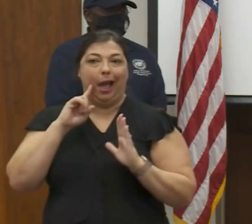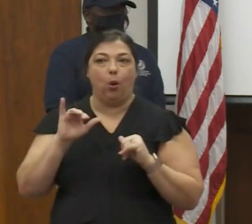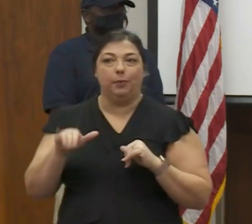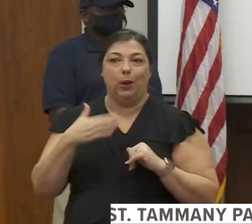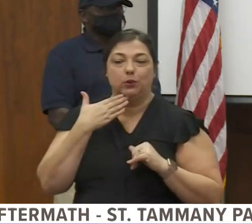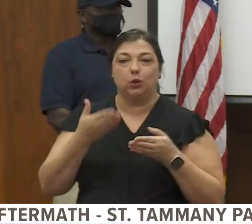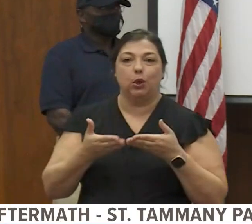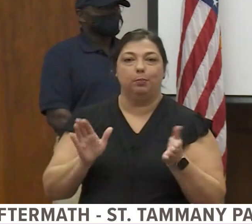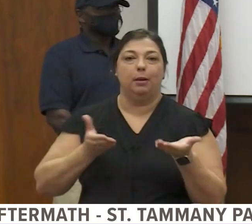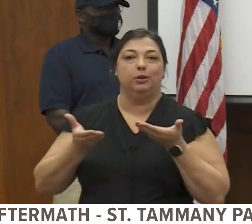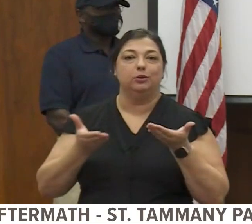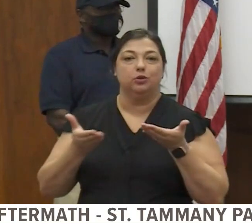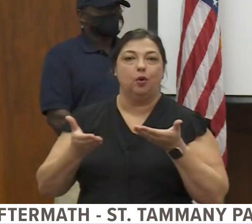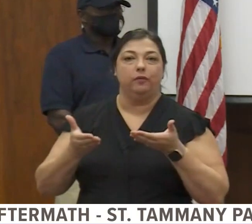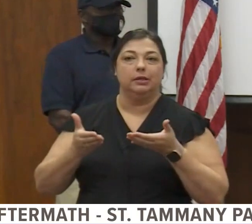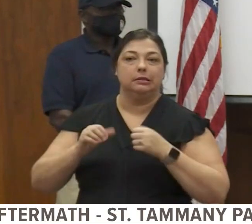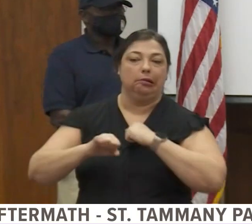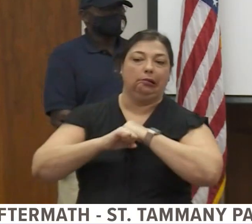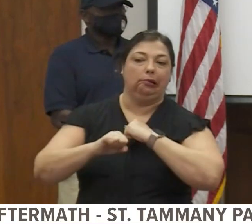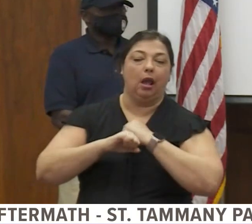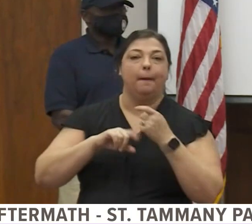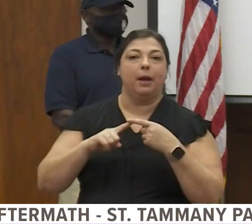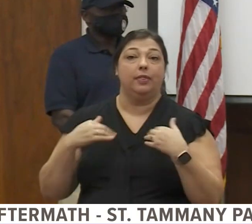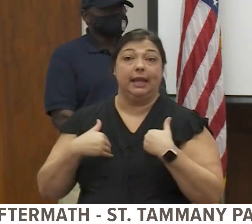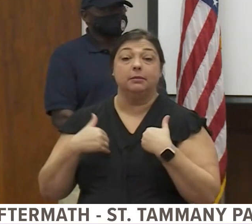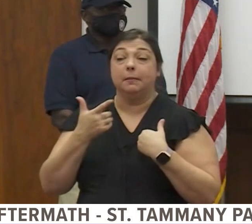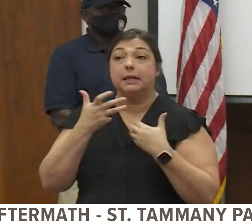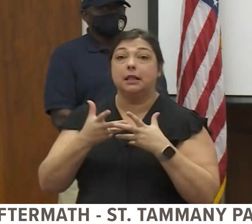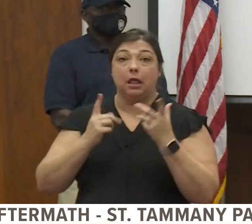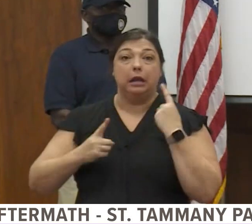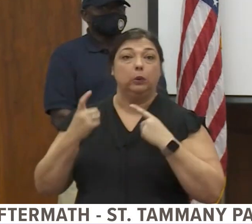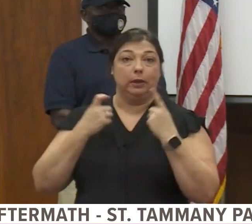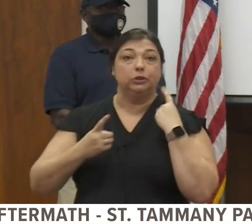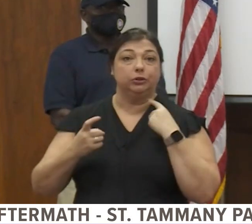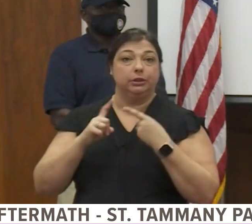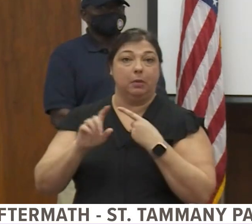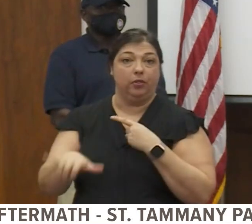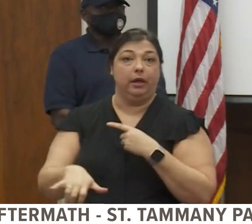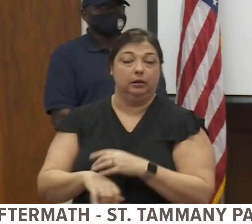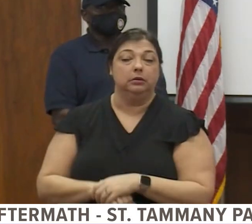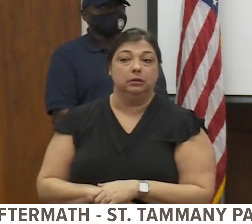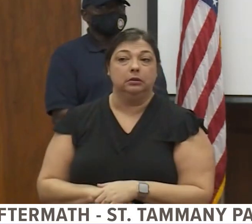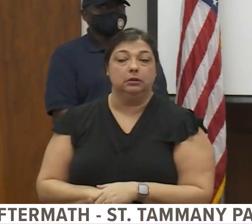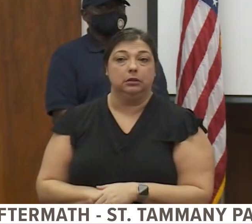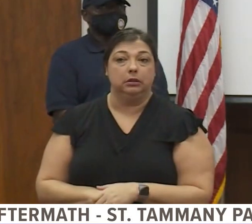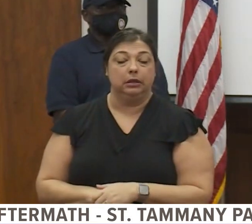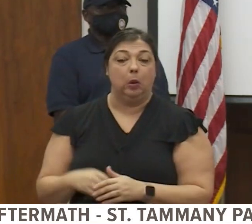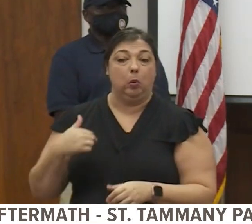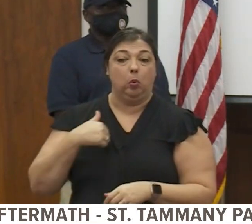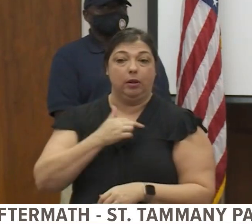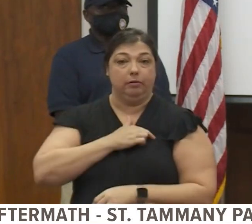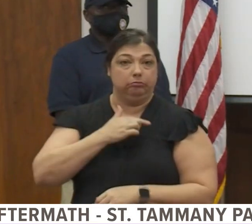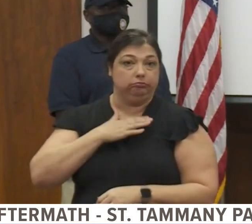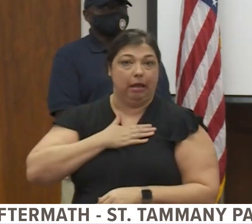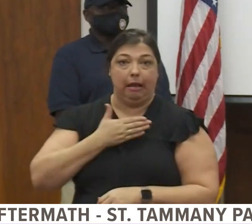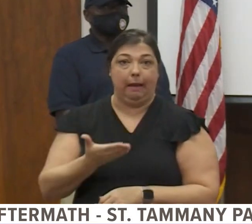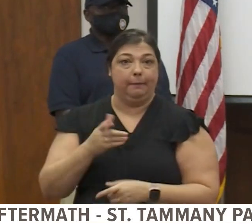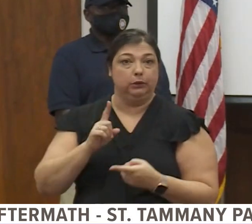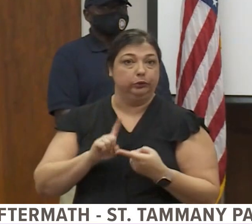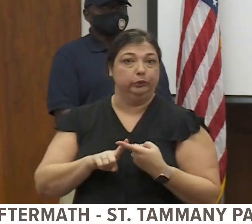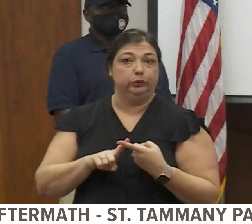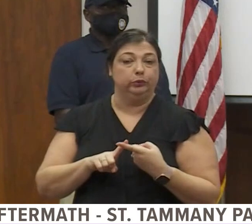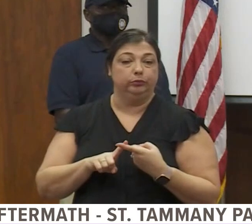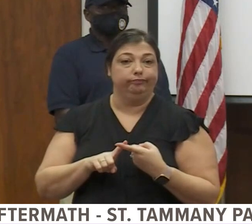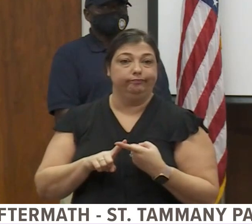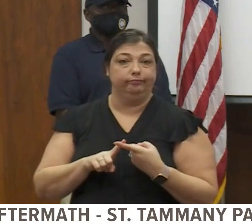announcement about our animals because there are a lot of questions about that. And we've been happy to be able